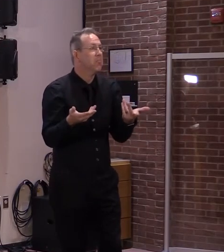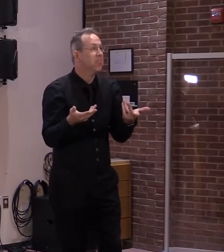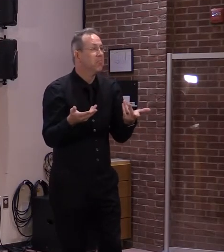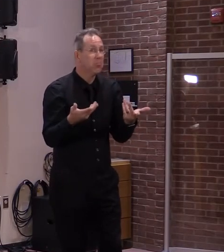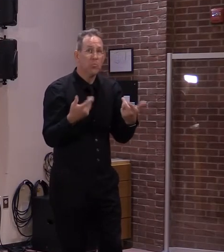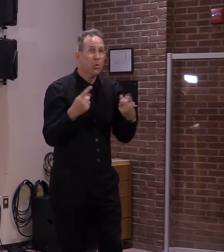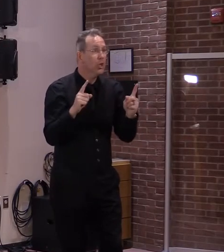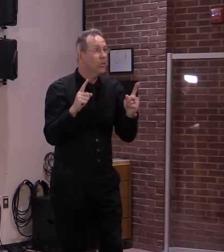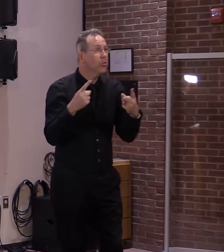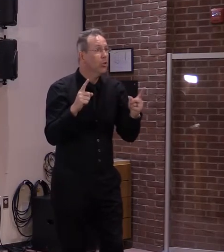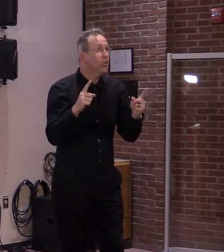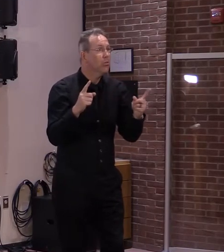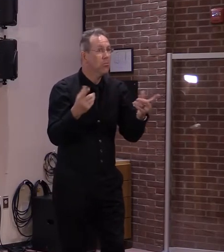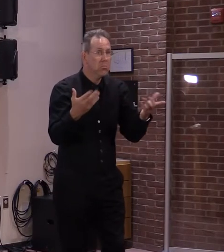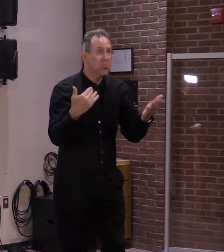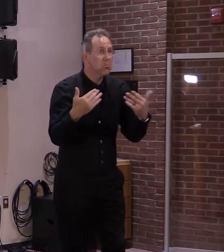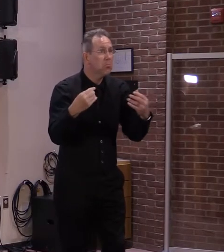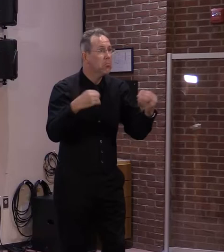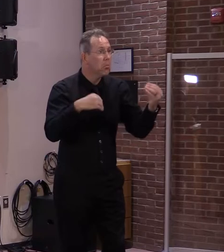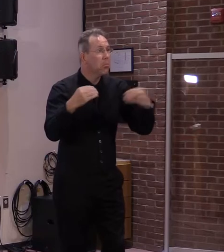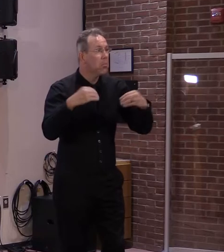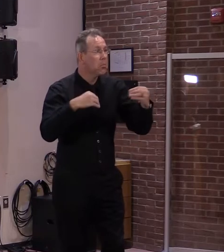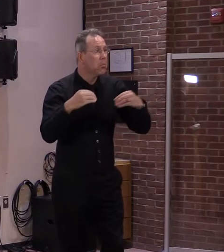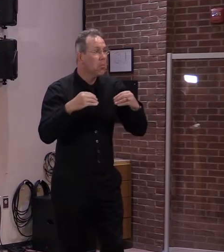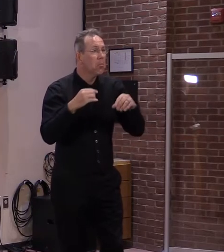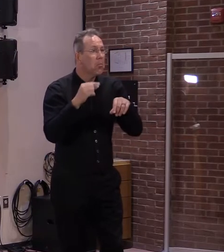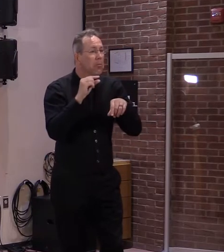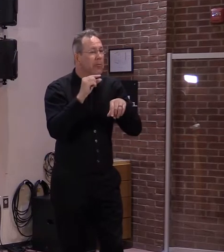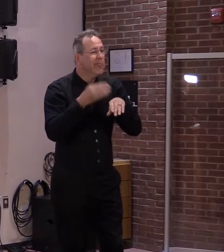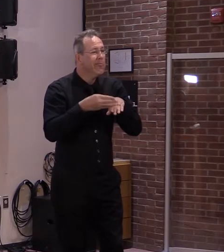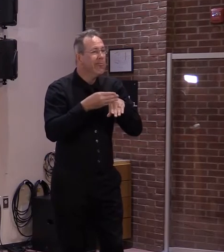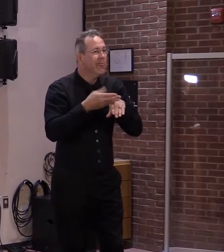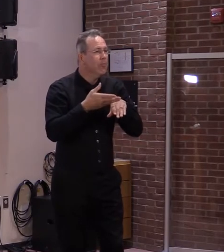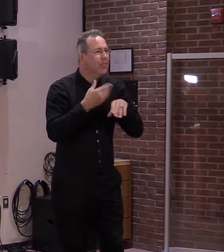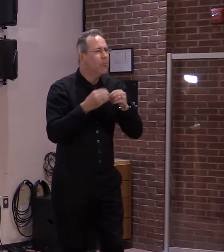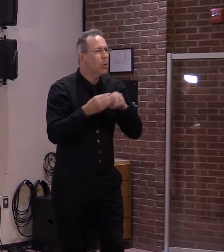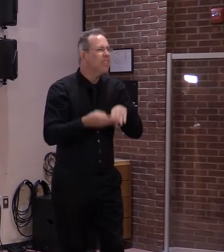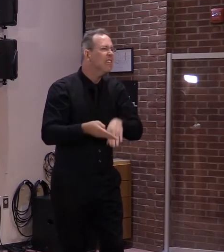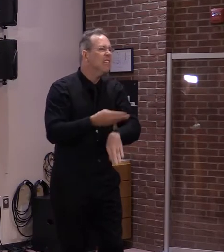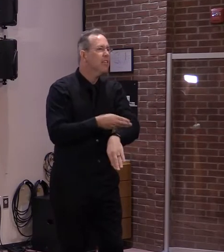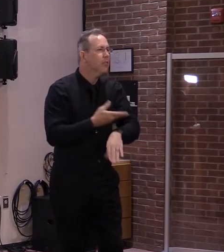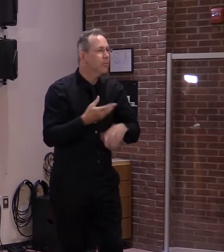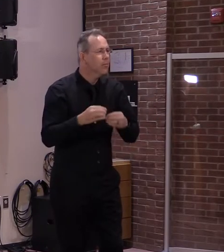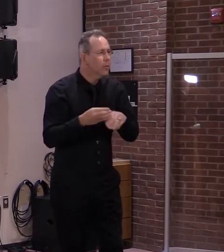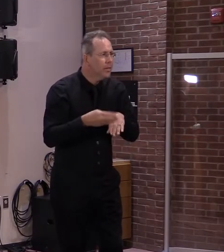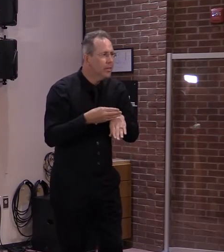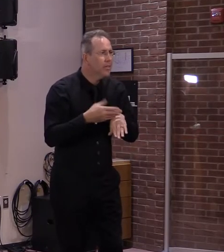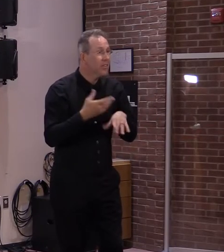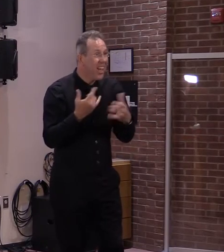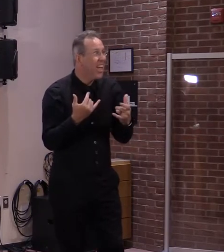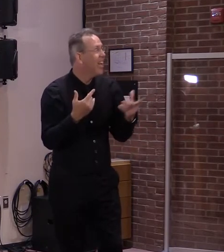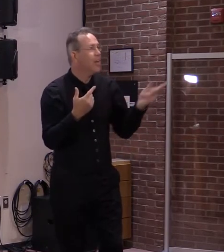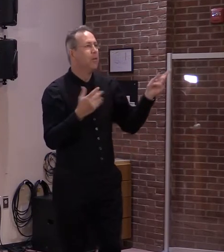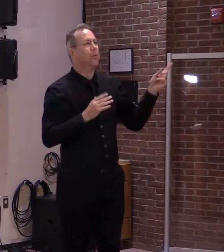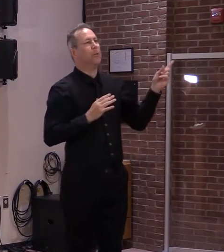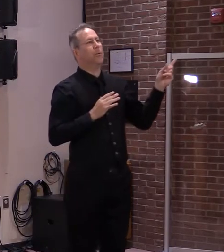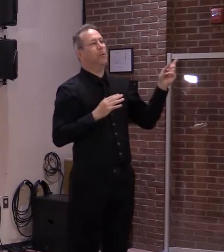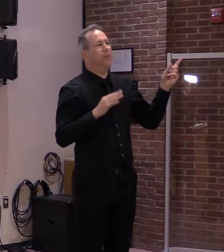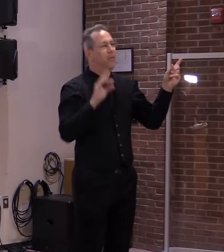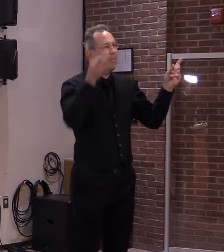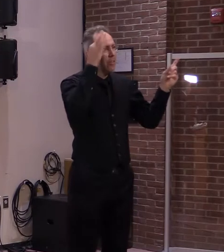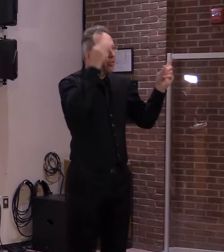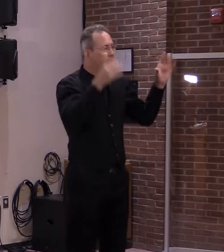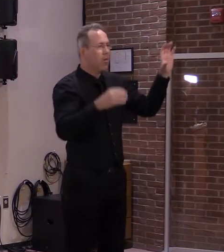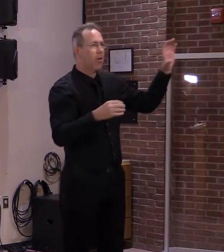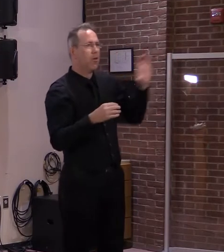that we're receiving for recovery from the federal government and take two hundred and fifty million. That's two and a half times what what